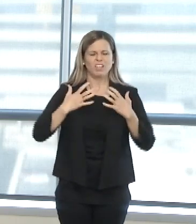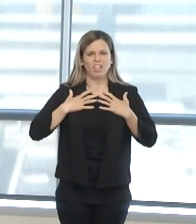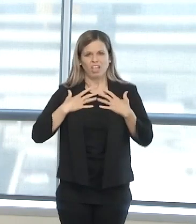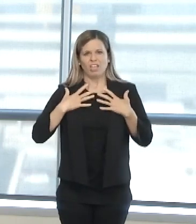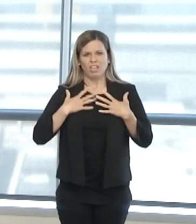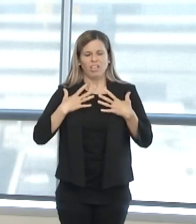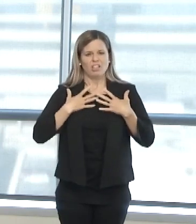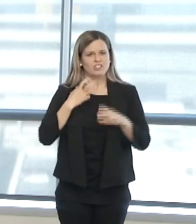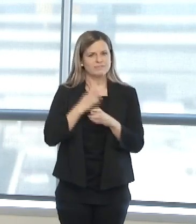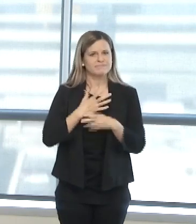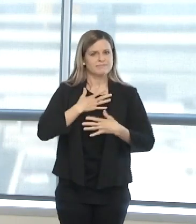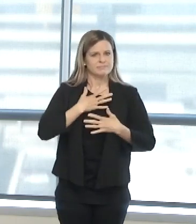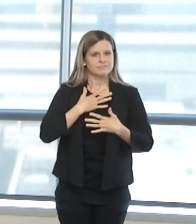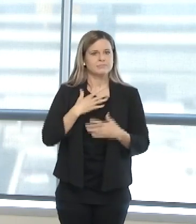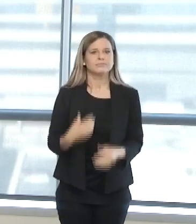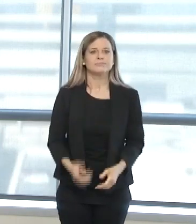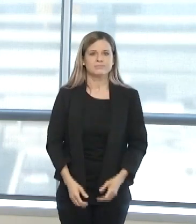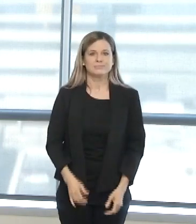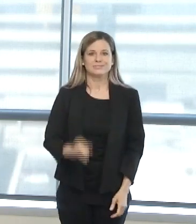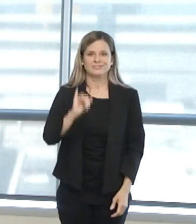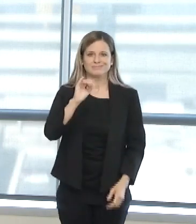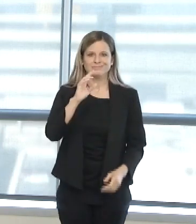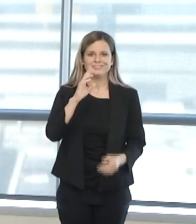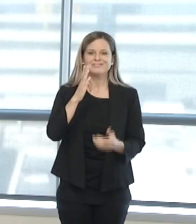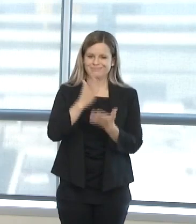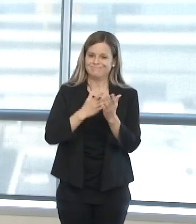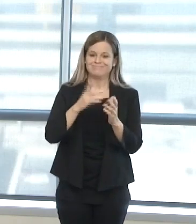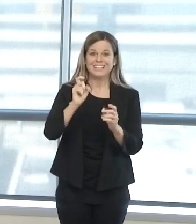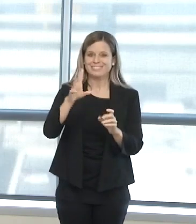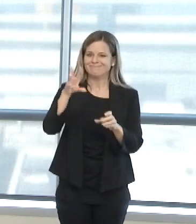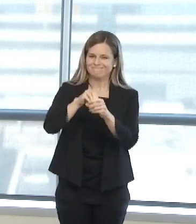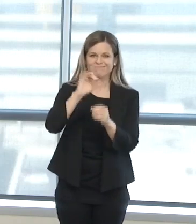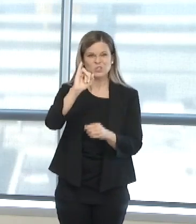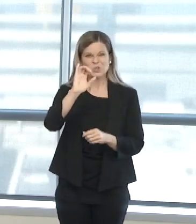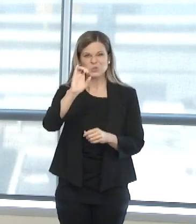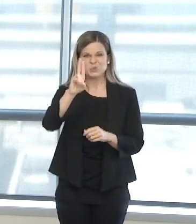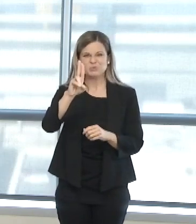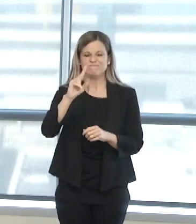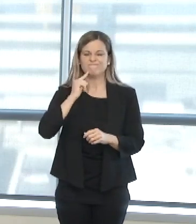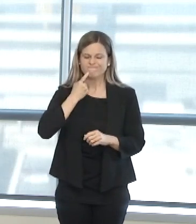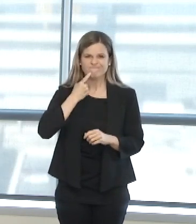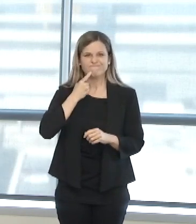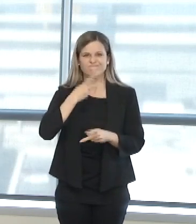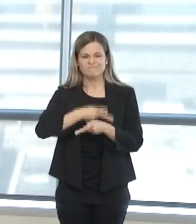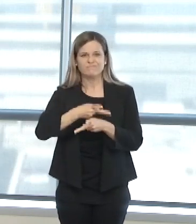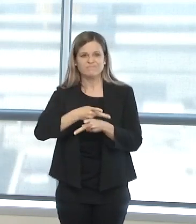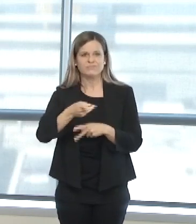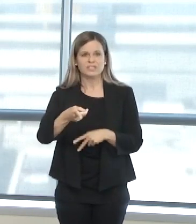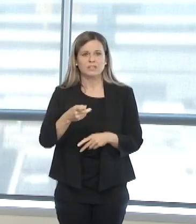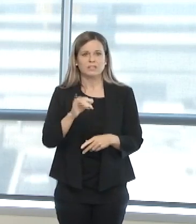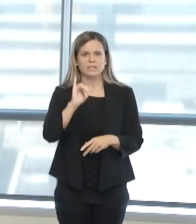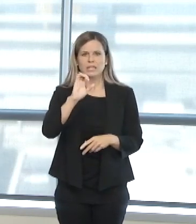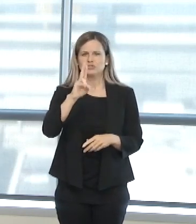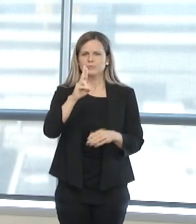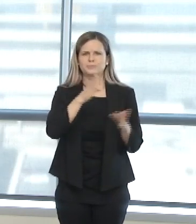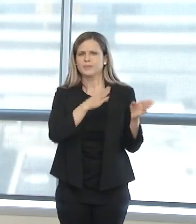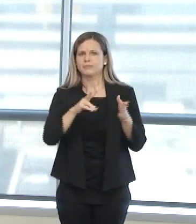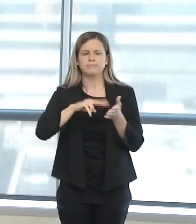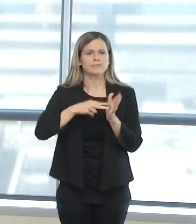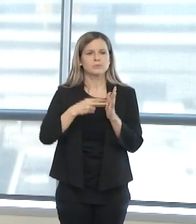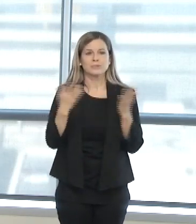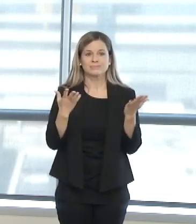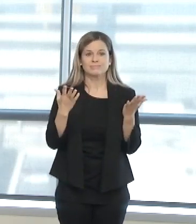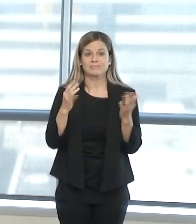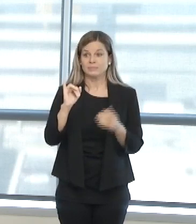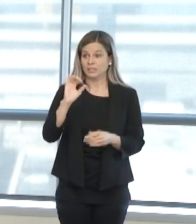in managing the treatment of a COVID-19 patient. The OU Medicine Surge Plan is focused on expanding this capability for Oklahomans